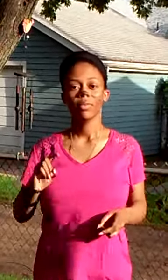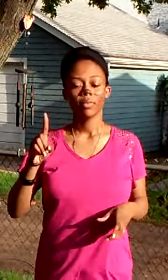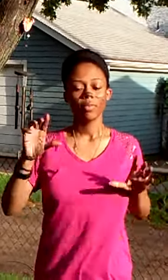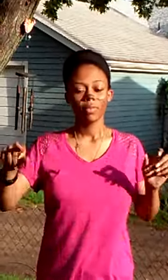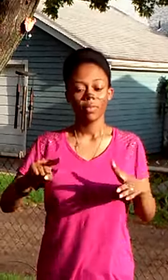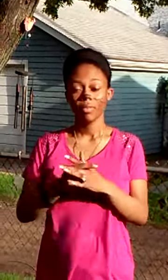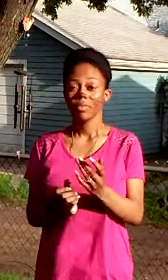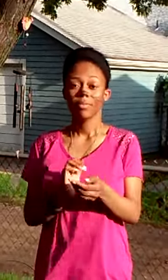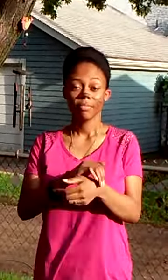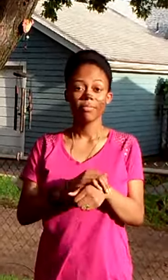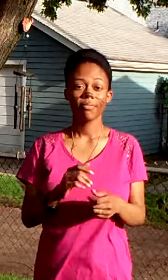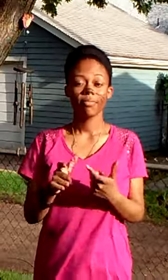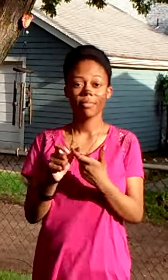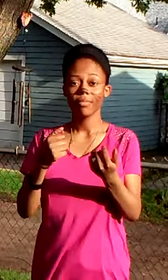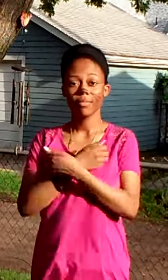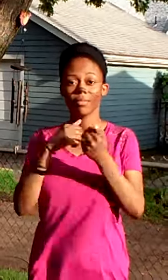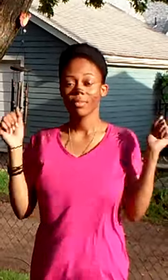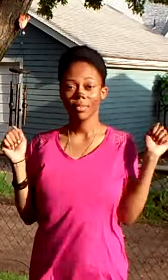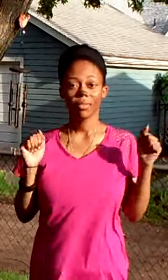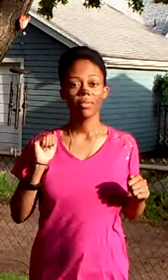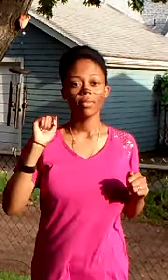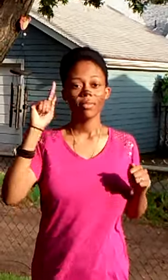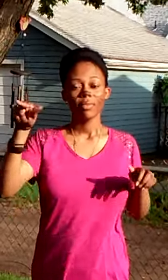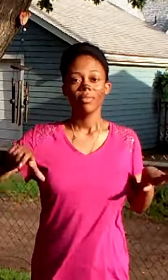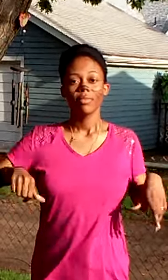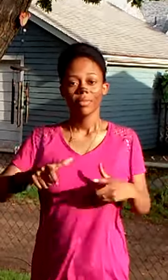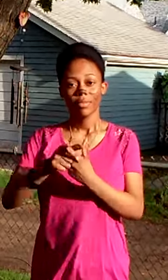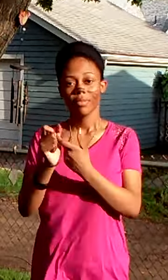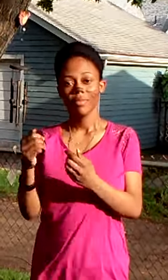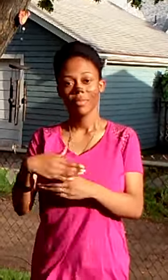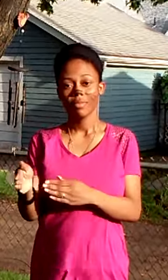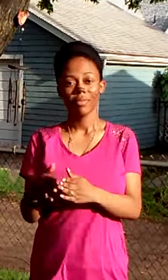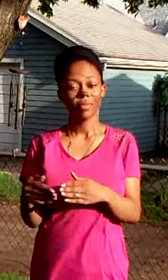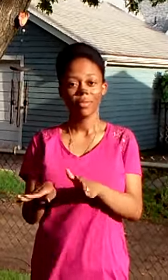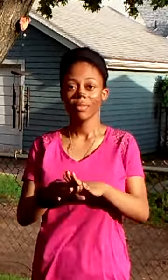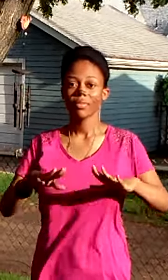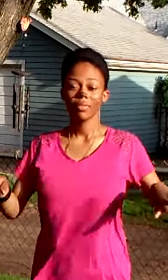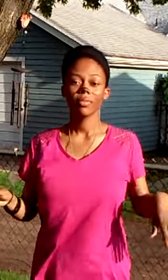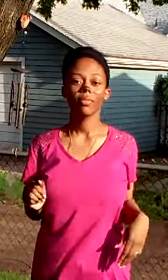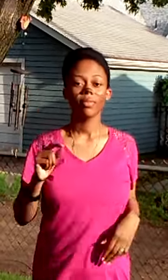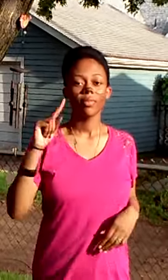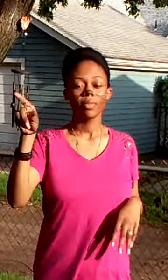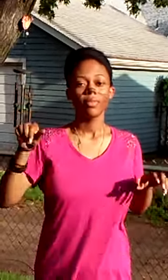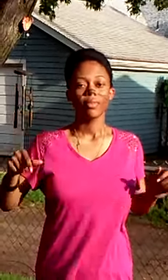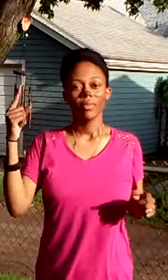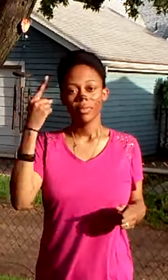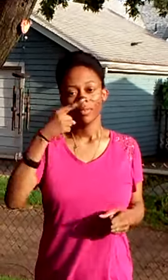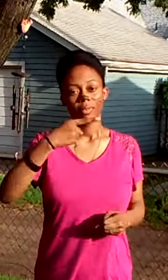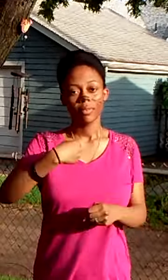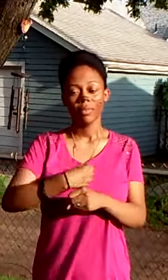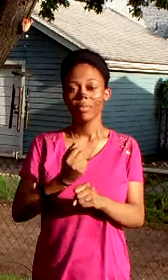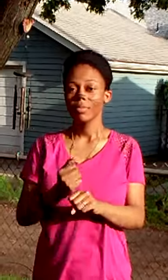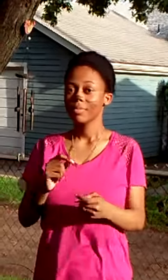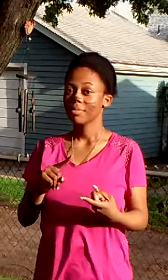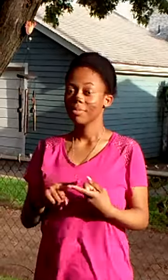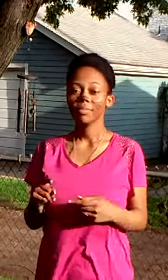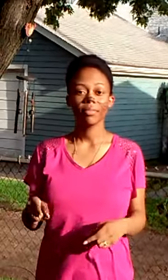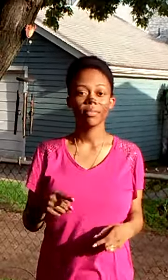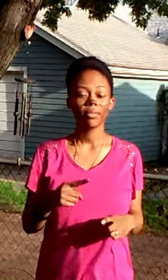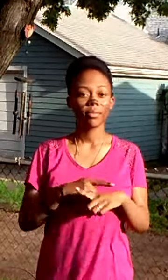Yeah, you can start over, you can run free You can find another vision, let's see You can pretend it's meant to be